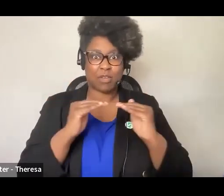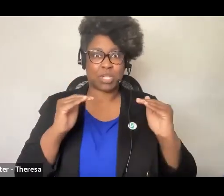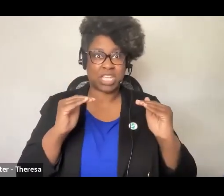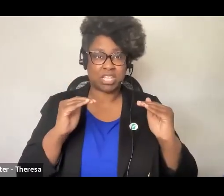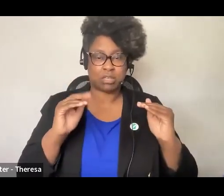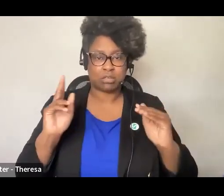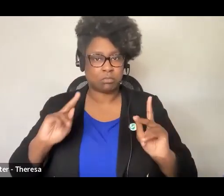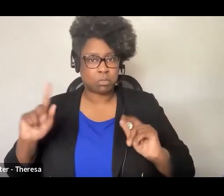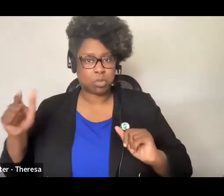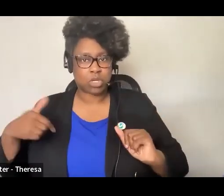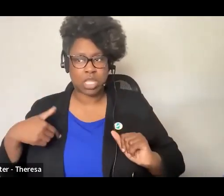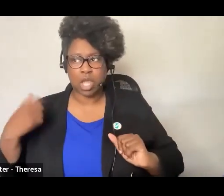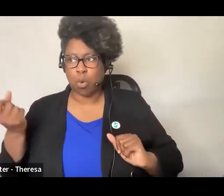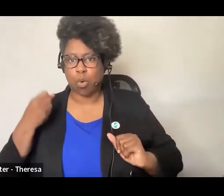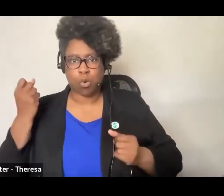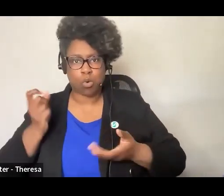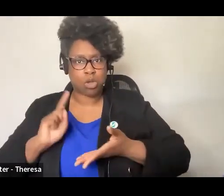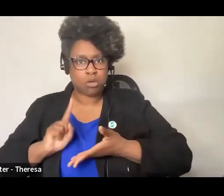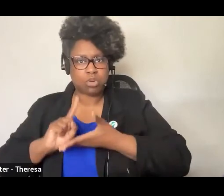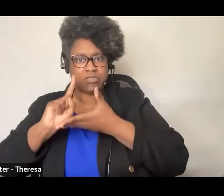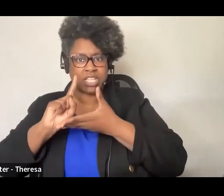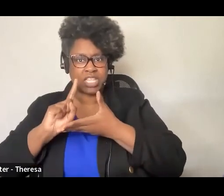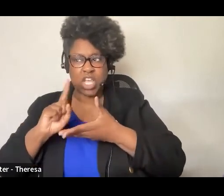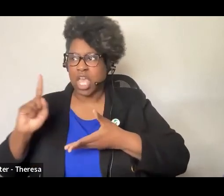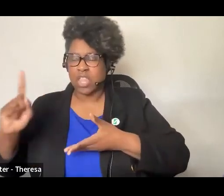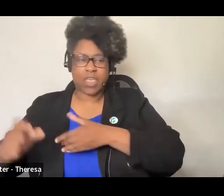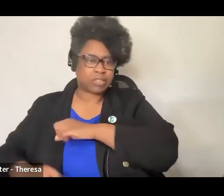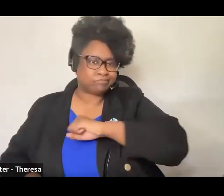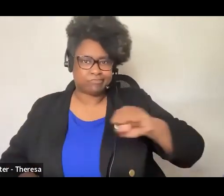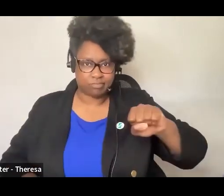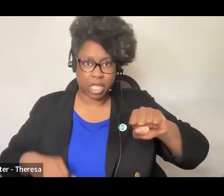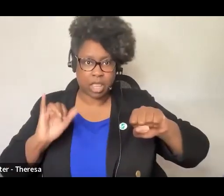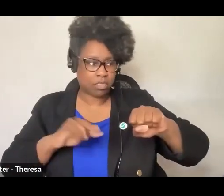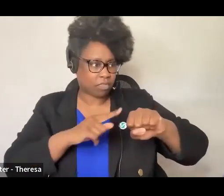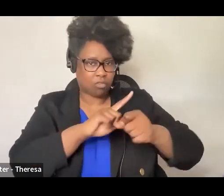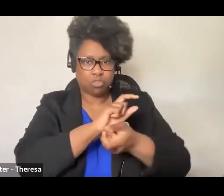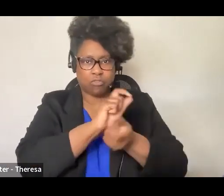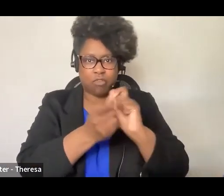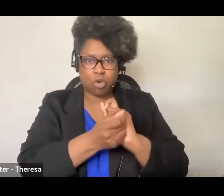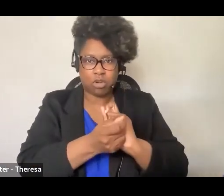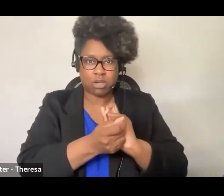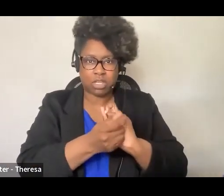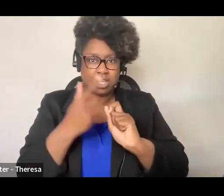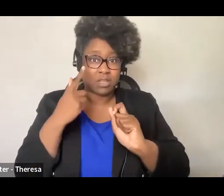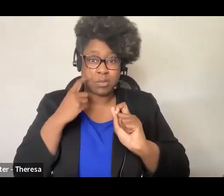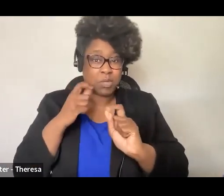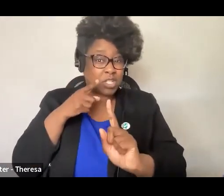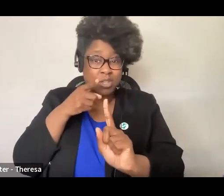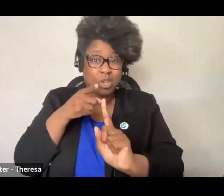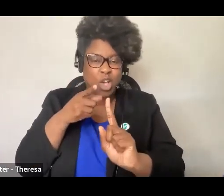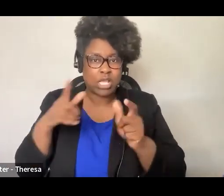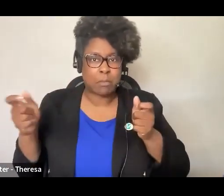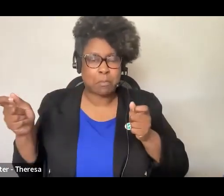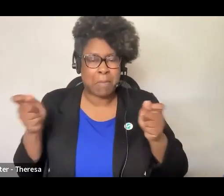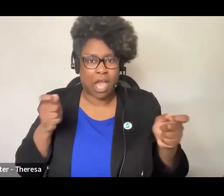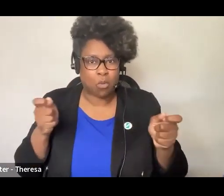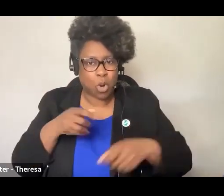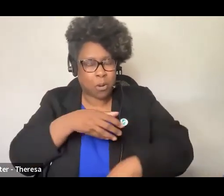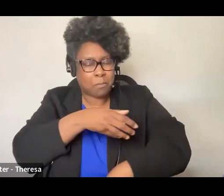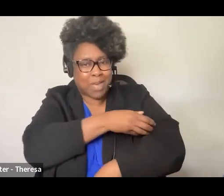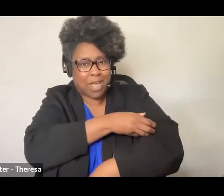hold privilege go out against that reform because this is about power right like this is about